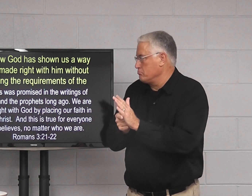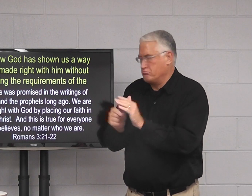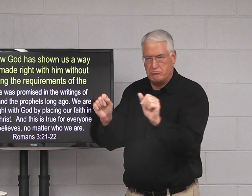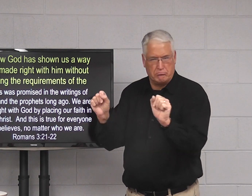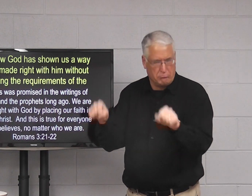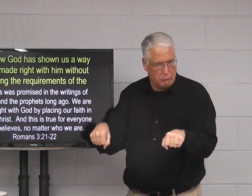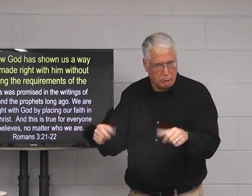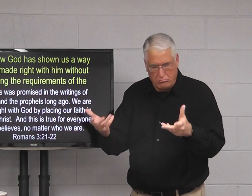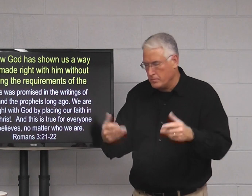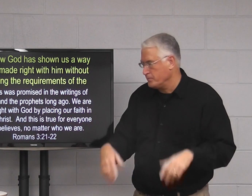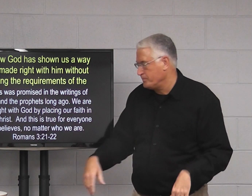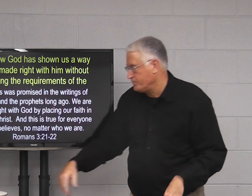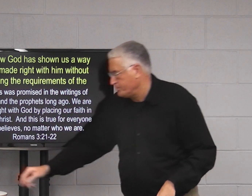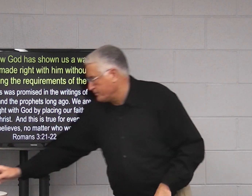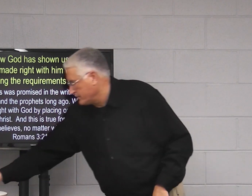the requirements of the law.